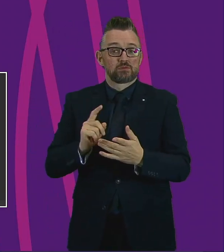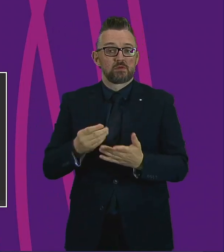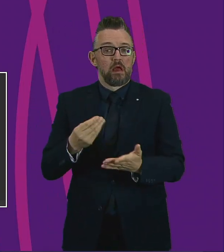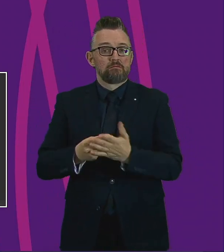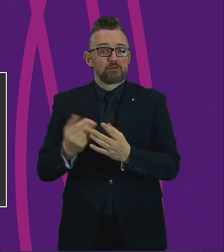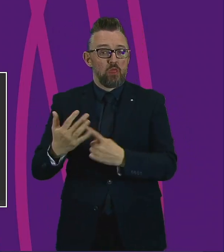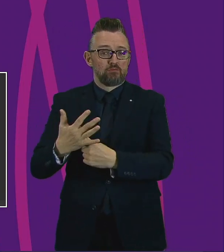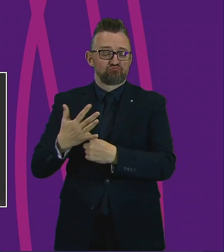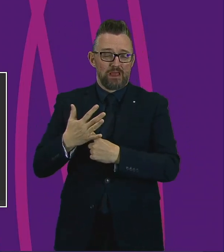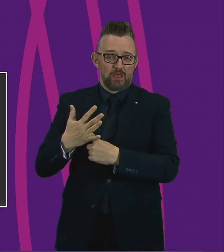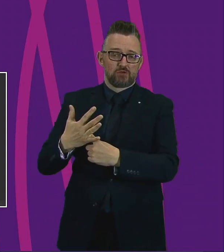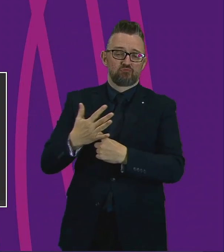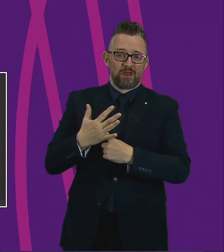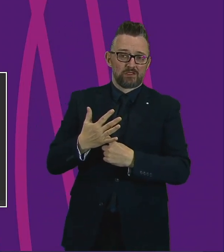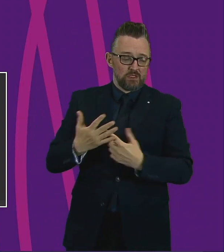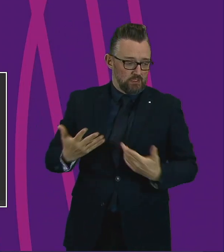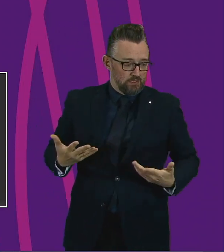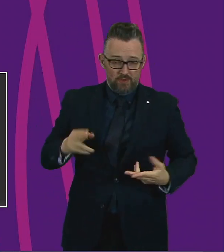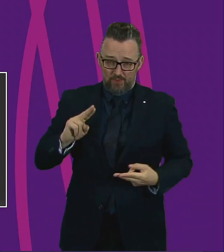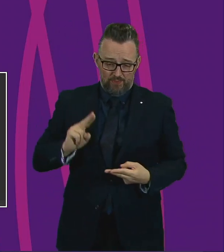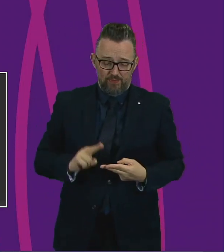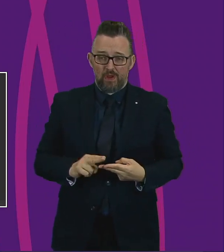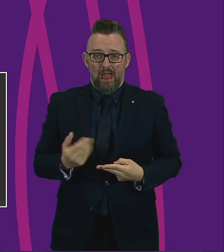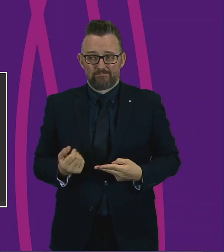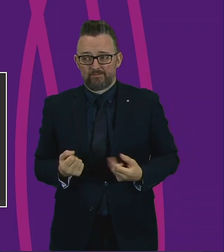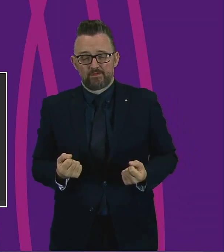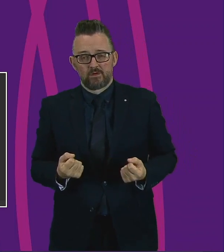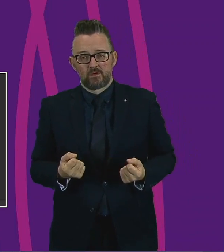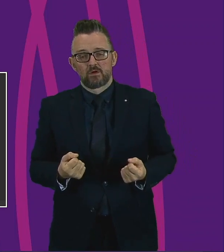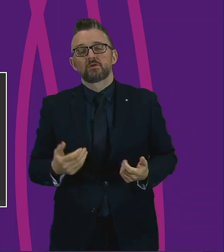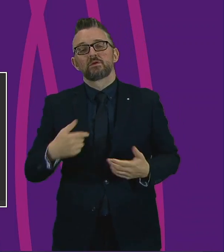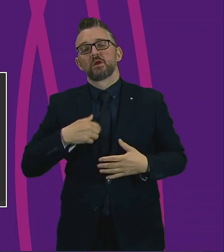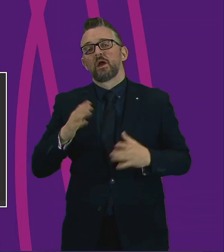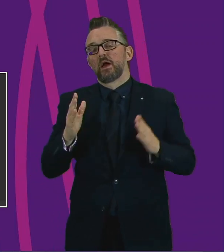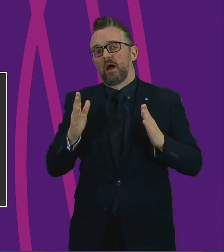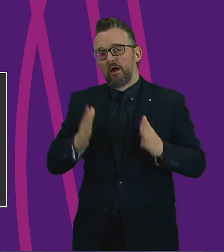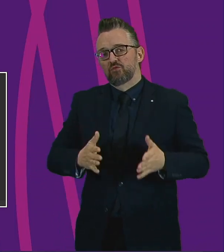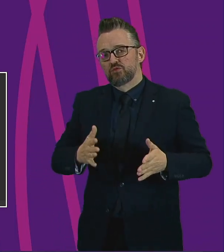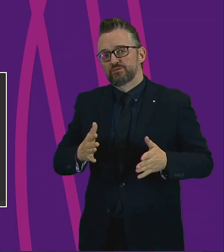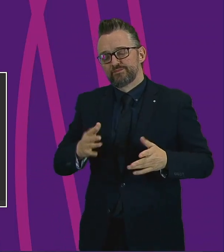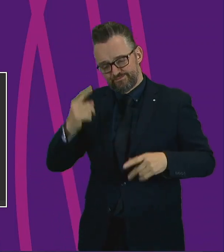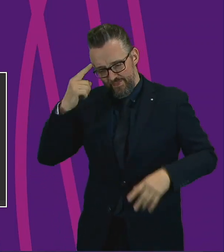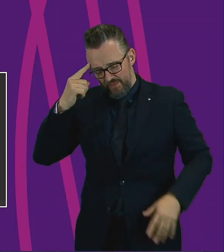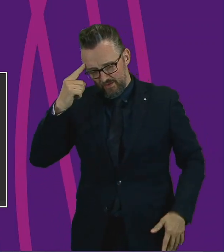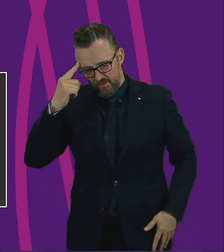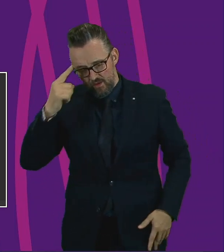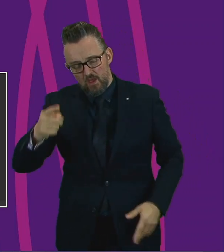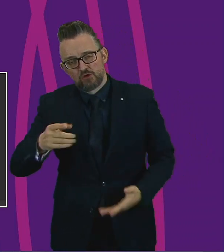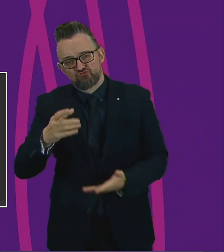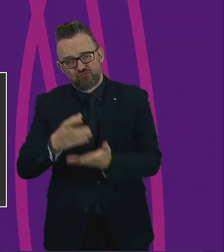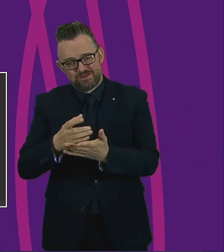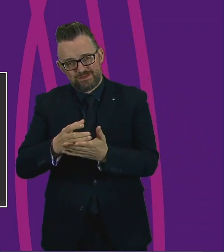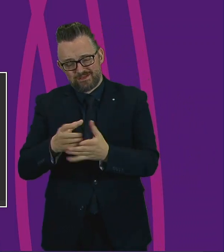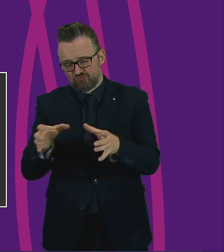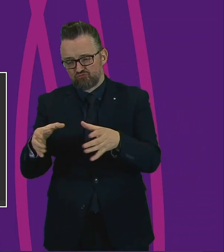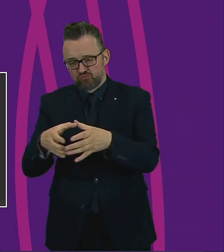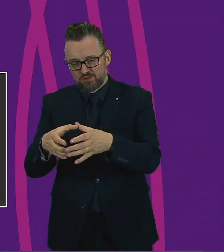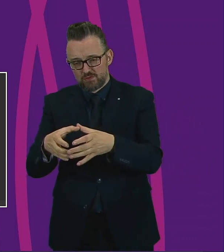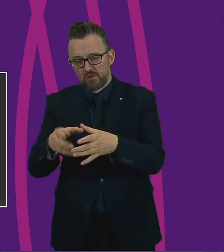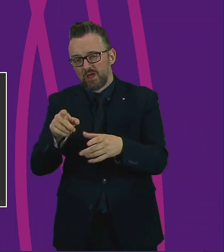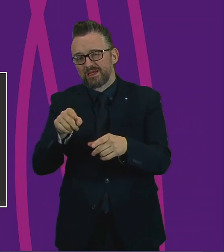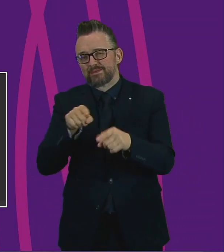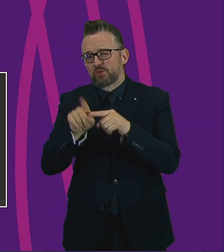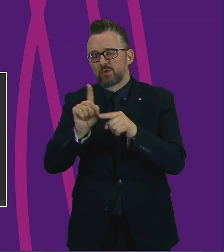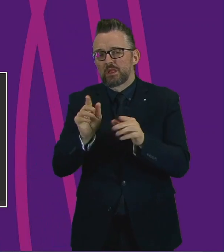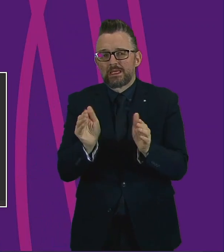groups are under. I do think we need to look at how we fund third sector groups, particularly with